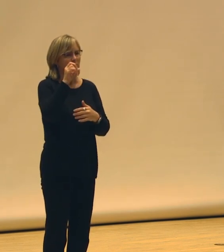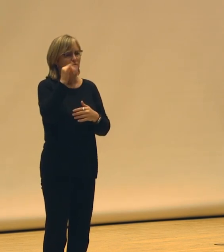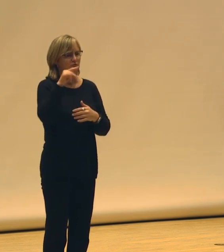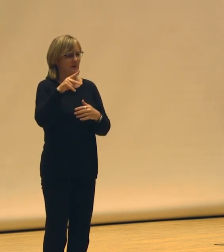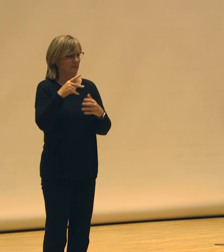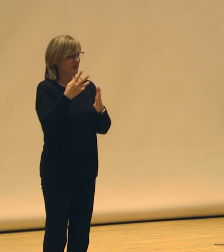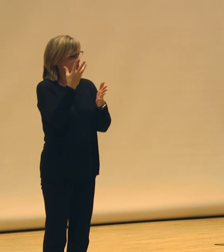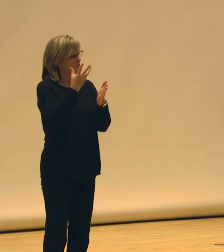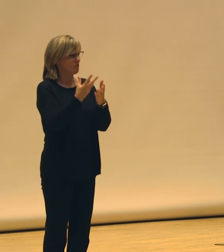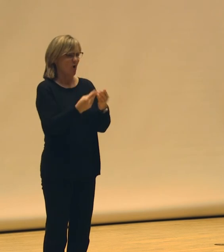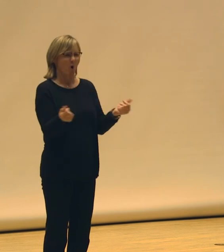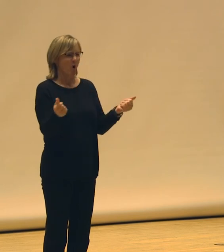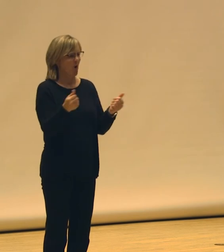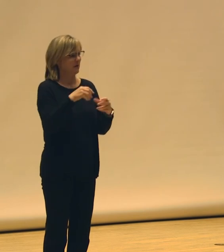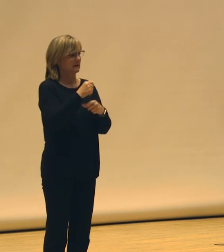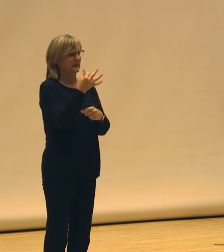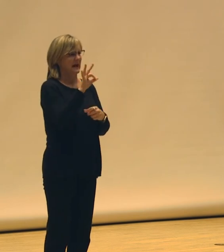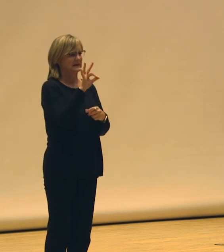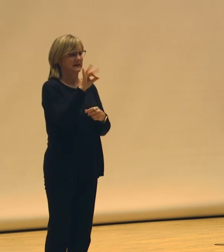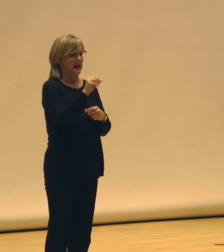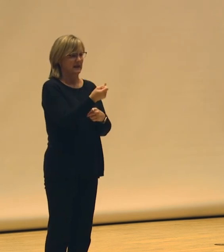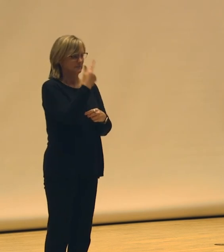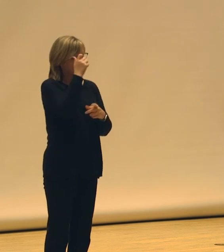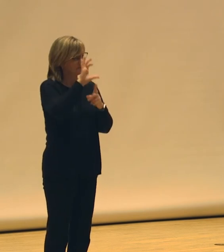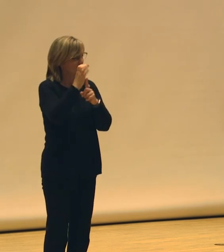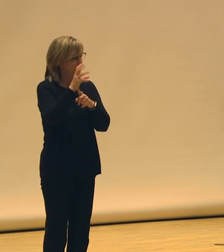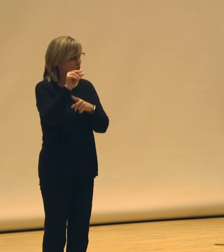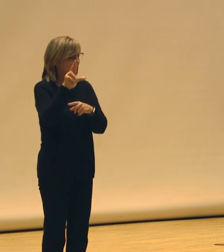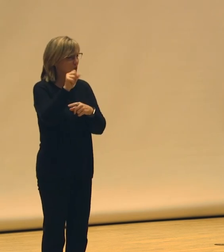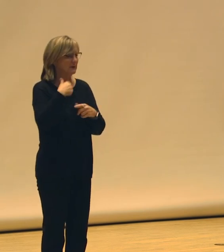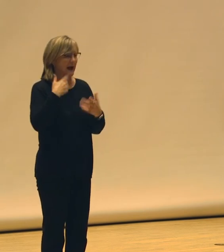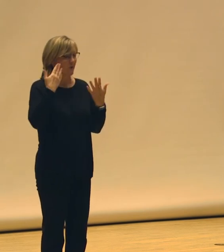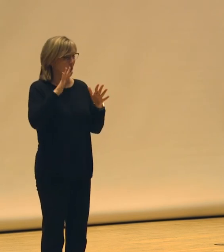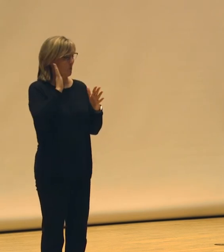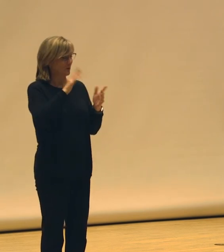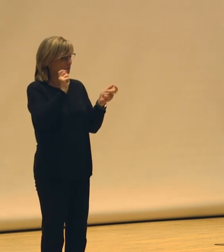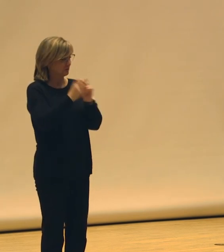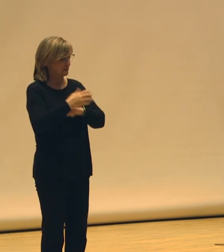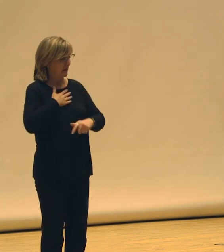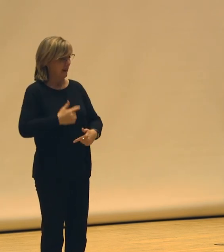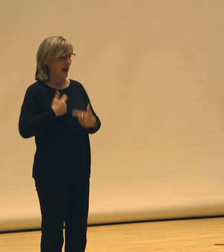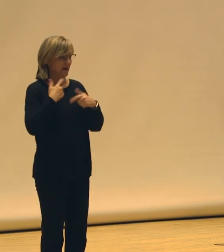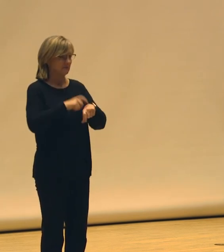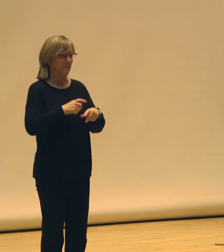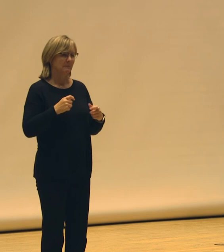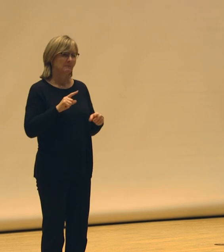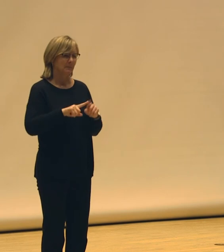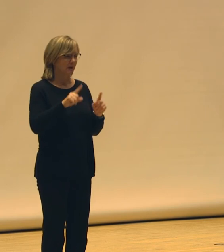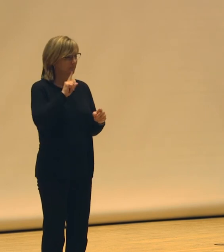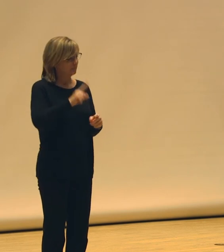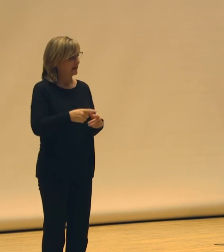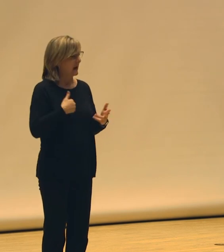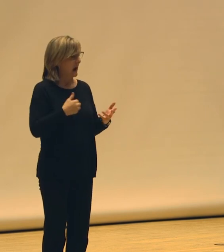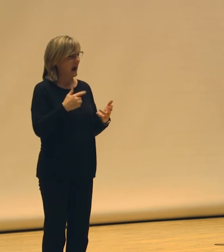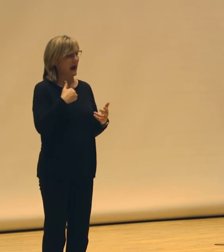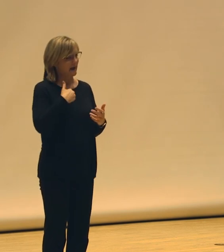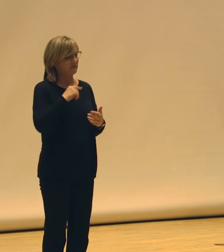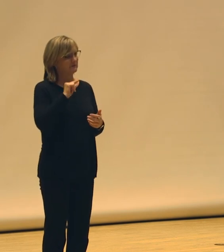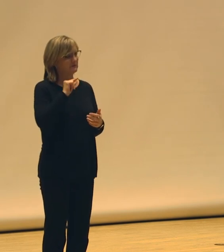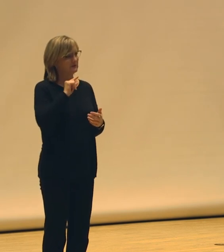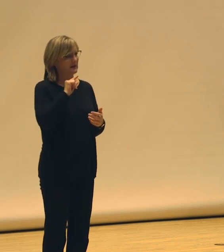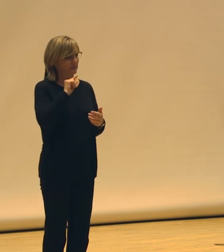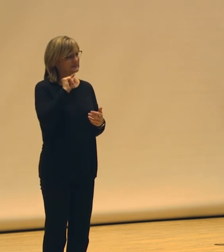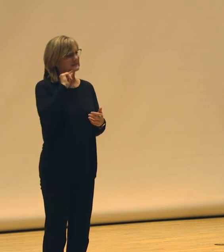culture wars. Like, I don't know if that has any chance of changing in my lifetime. But gosh darn it, that had a really severe,